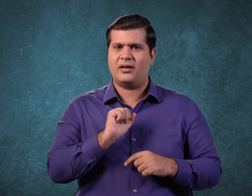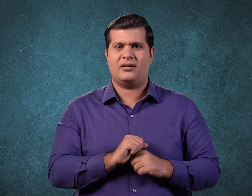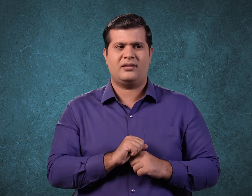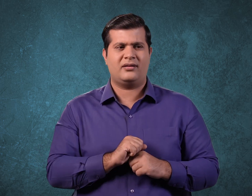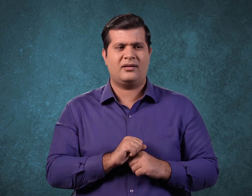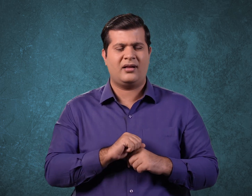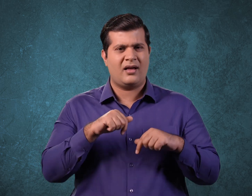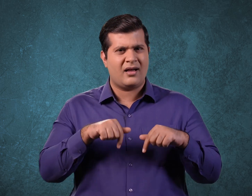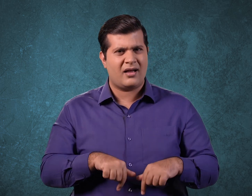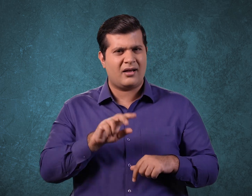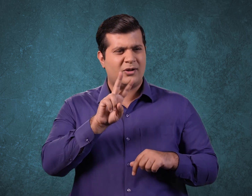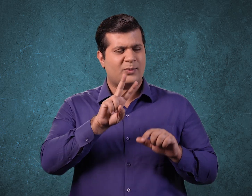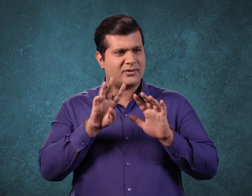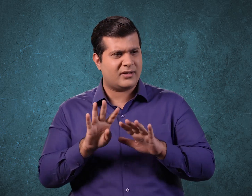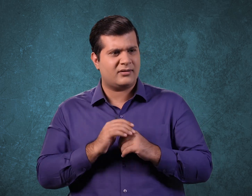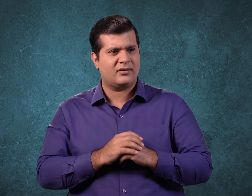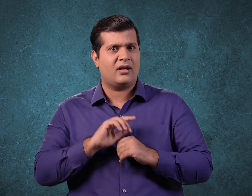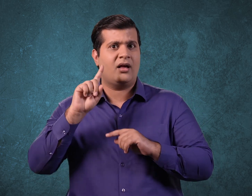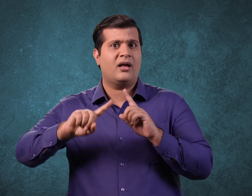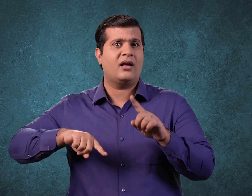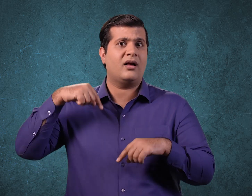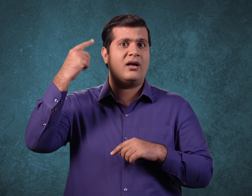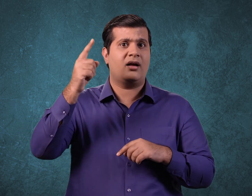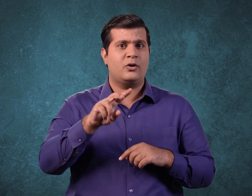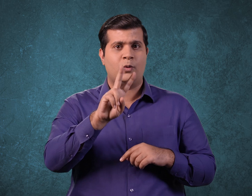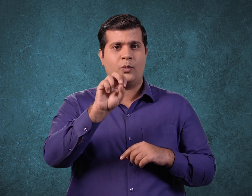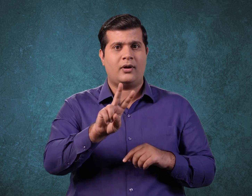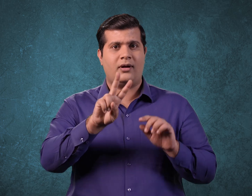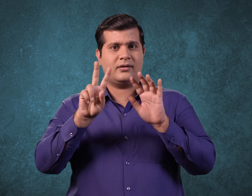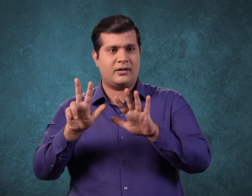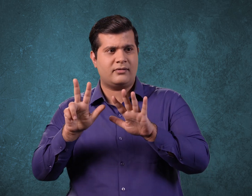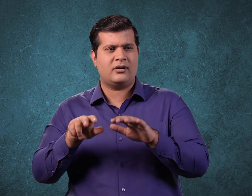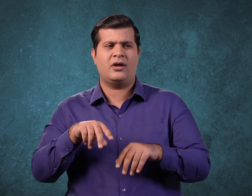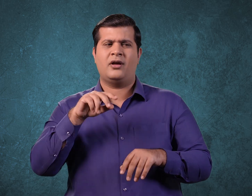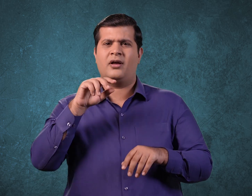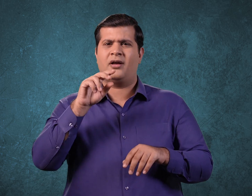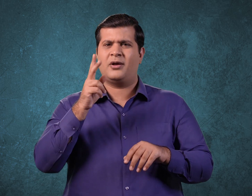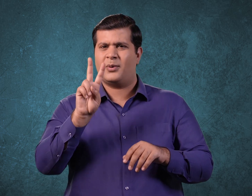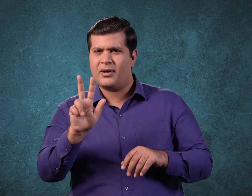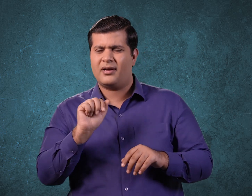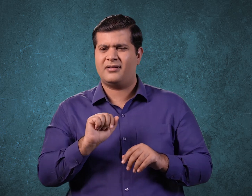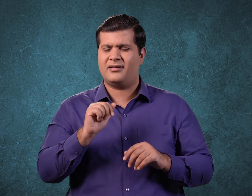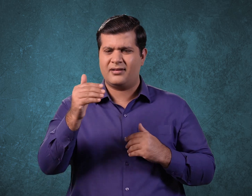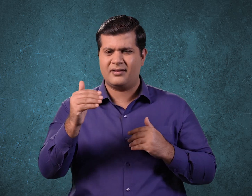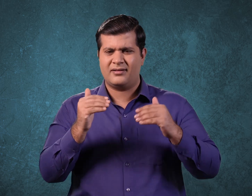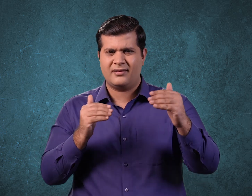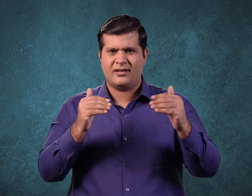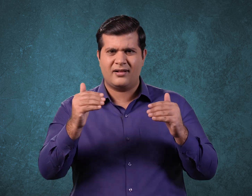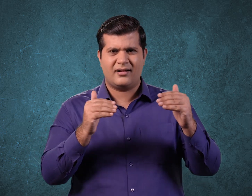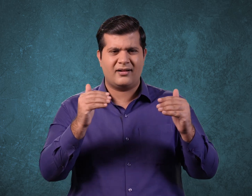were 28 days. Now why are there 29 days? Now again for the next 4 years there will be 28 days.